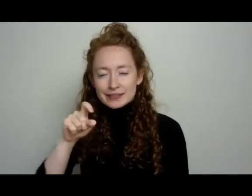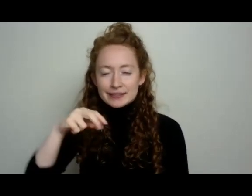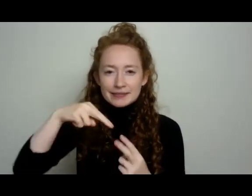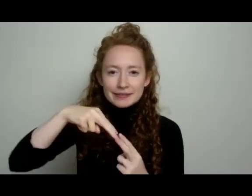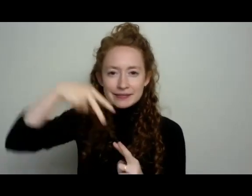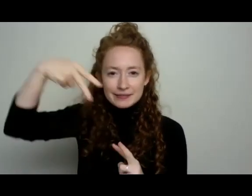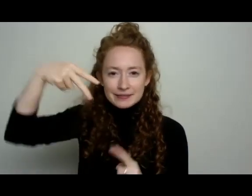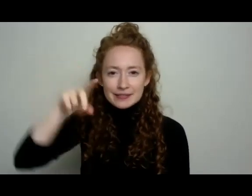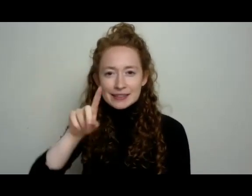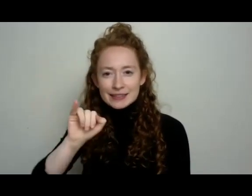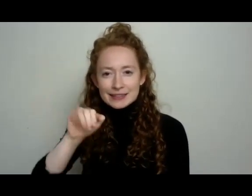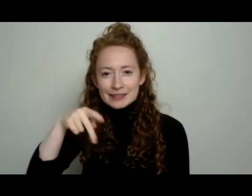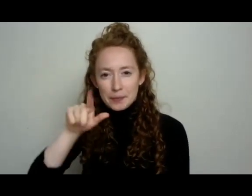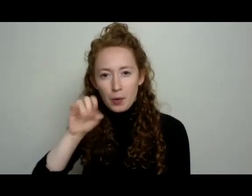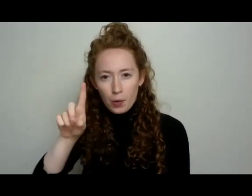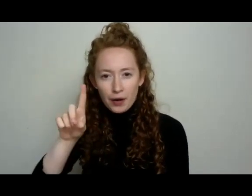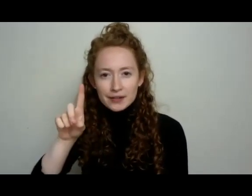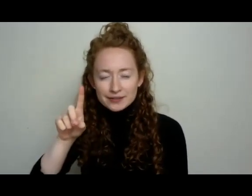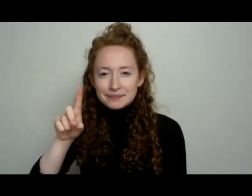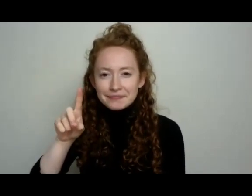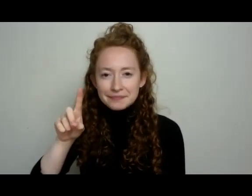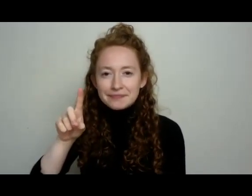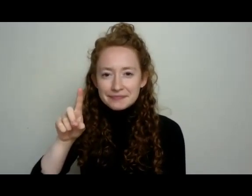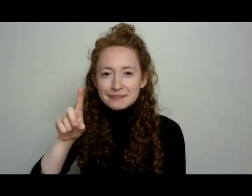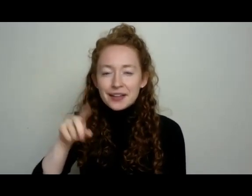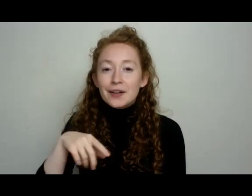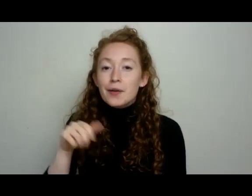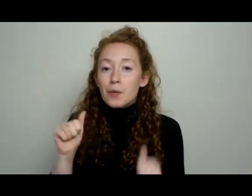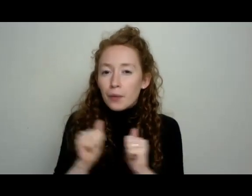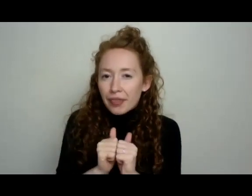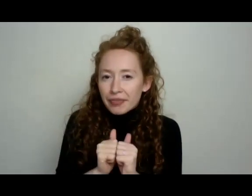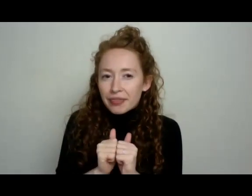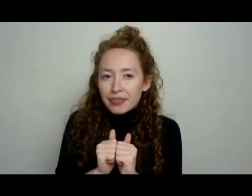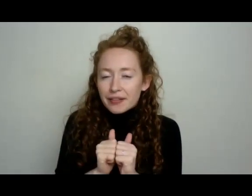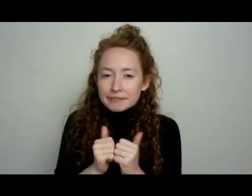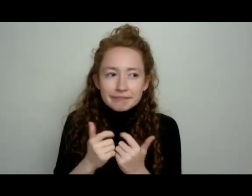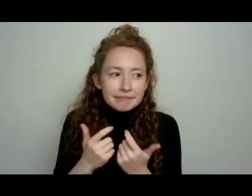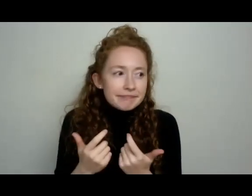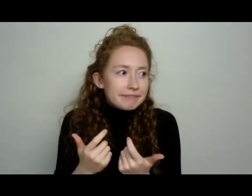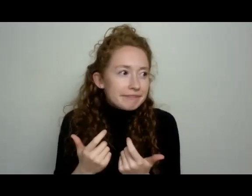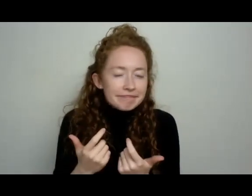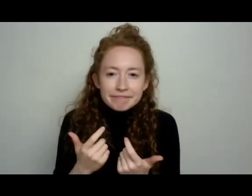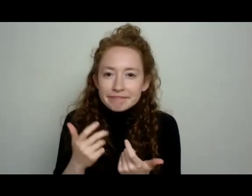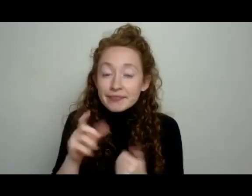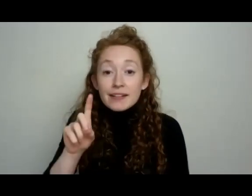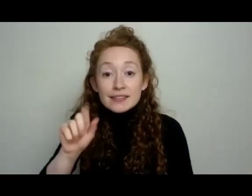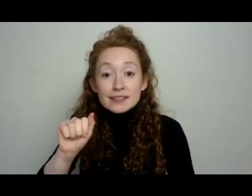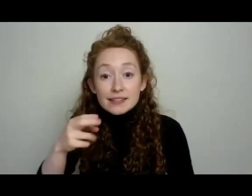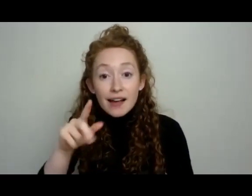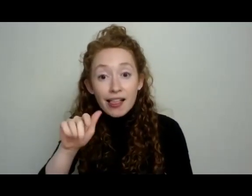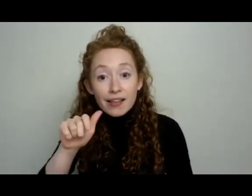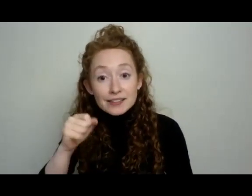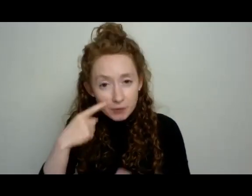in, diploid, diploid, double helix with like, whoa, oh, dahlias, for example,